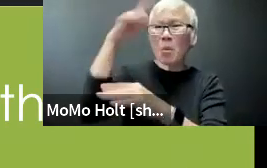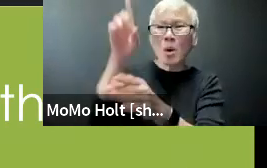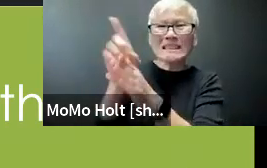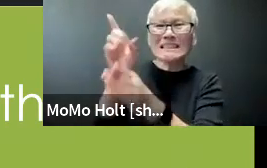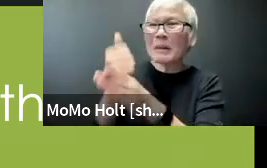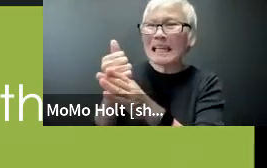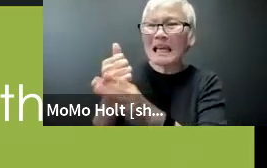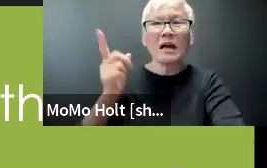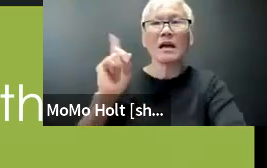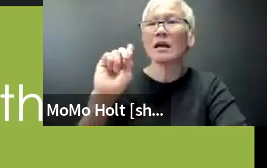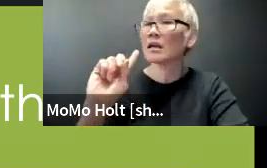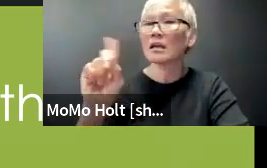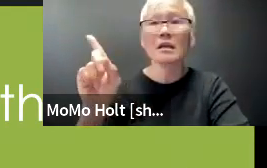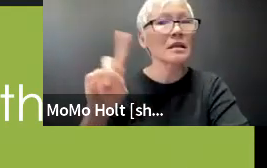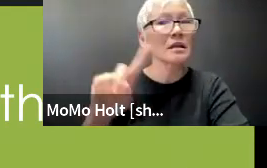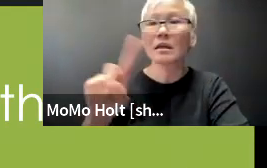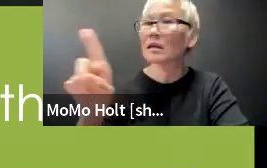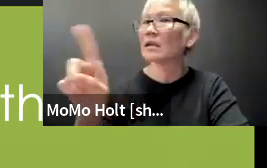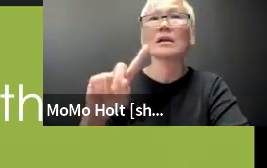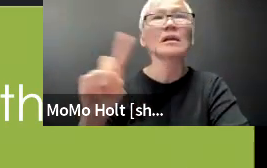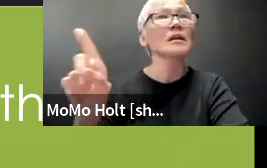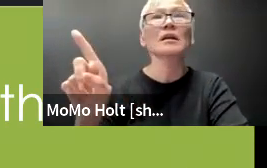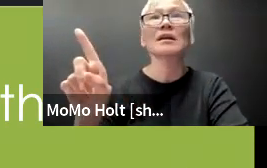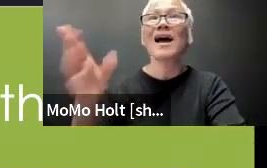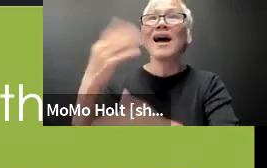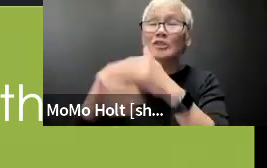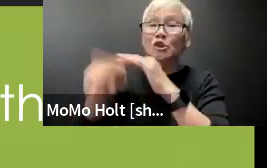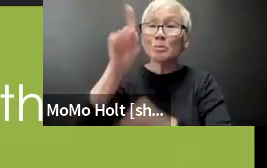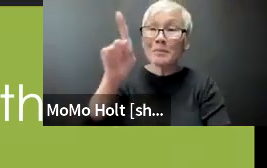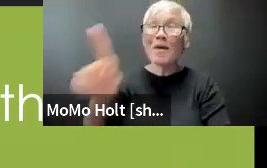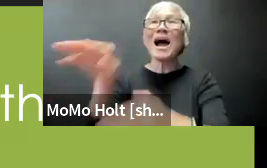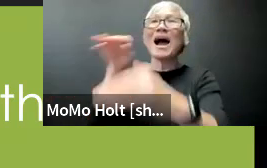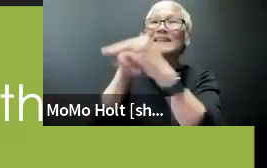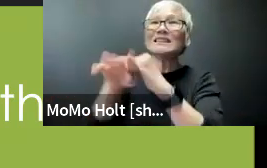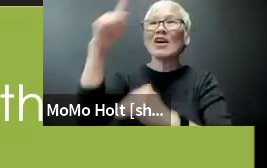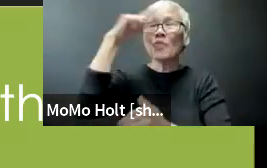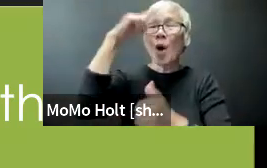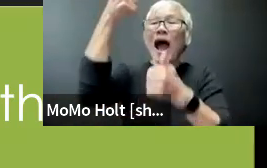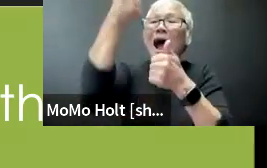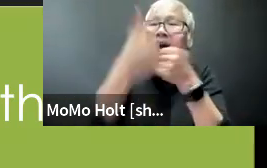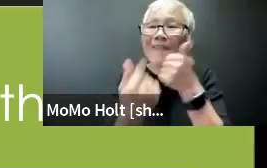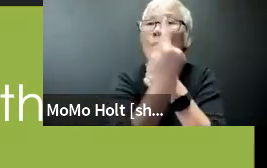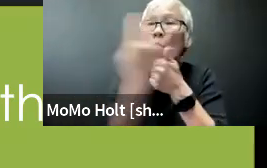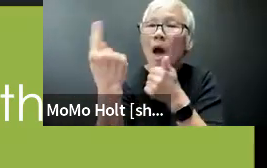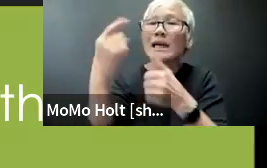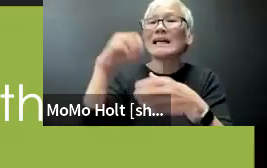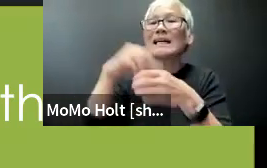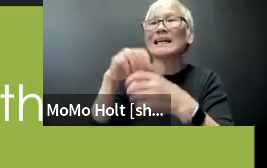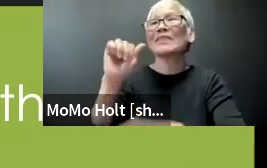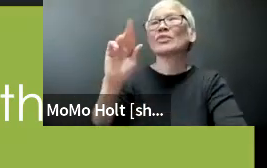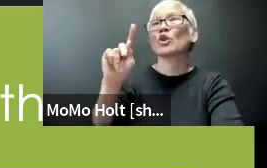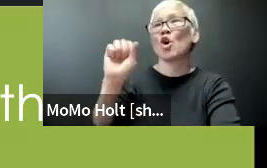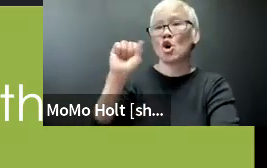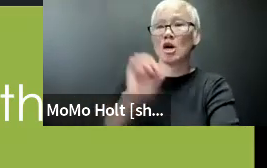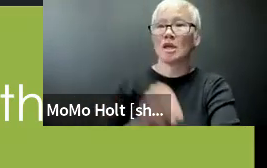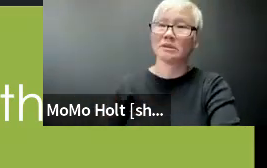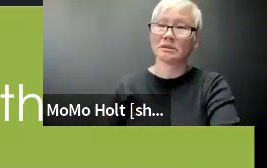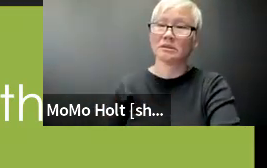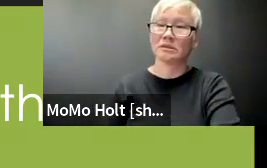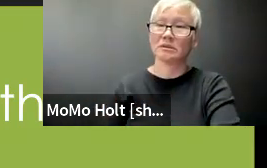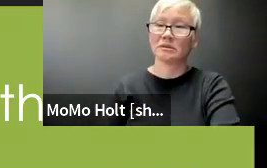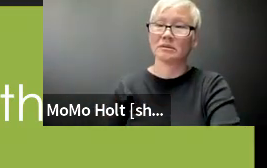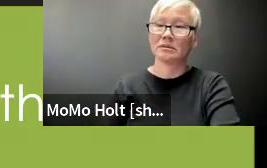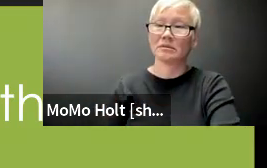it shouldn't be about access for disability no no no access should be access for